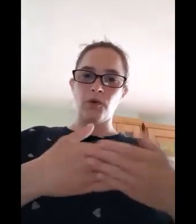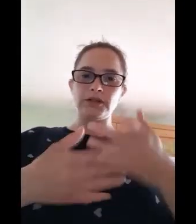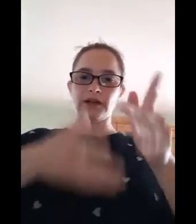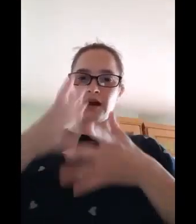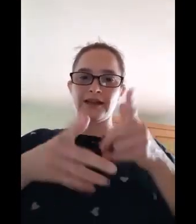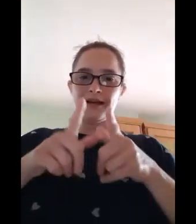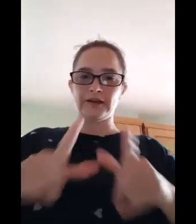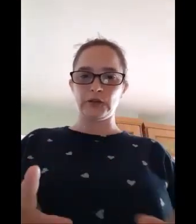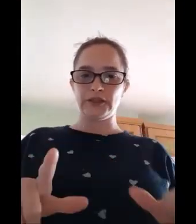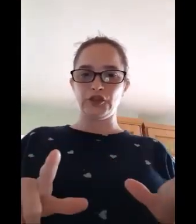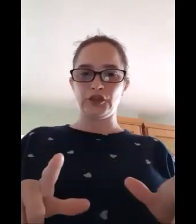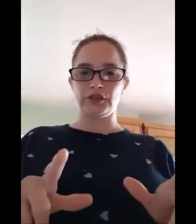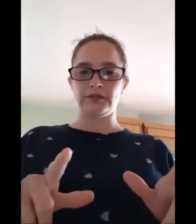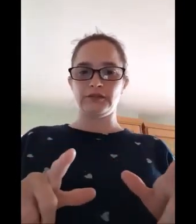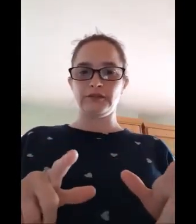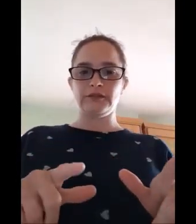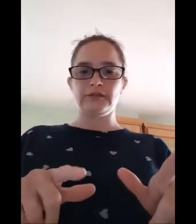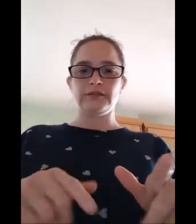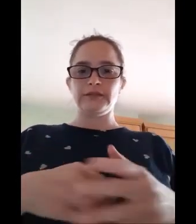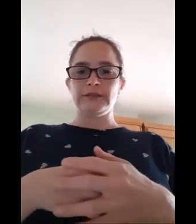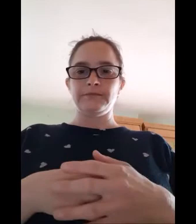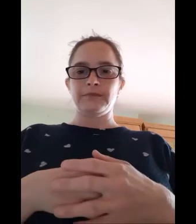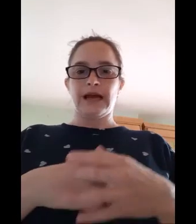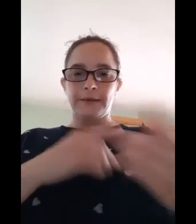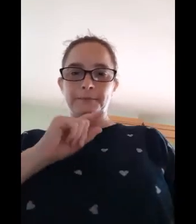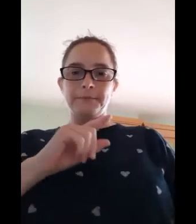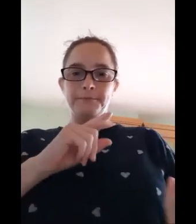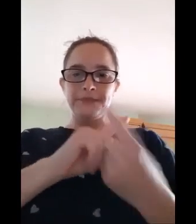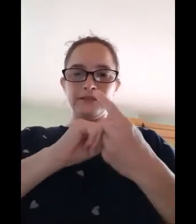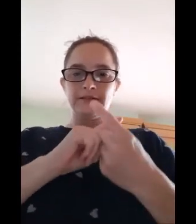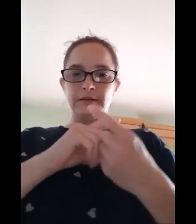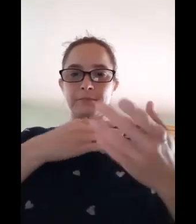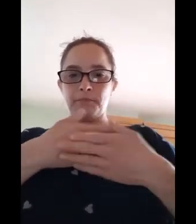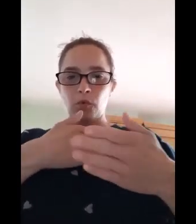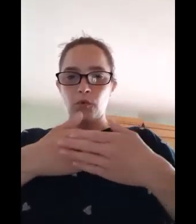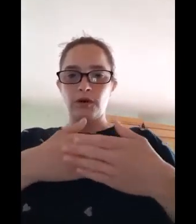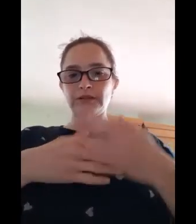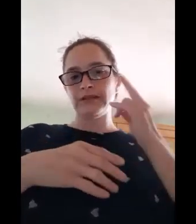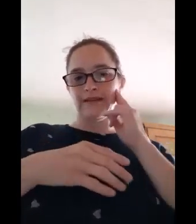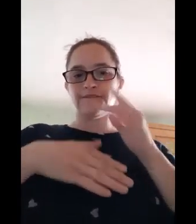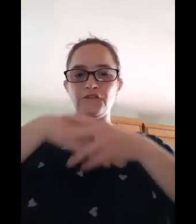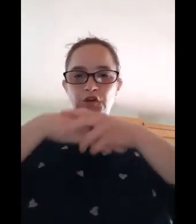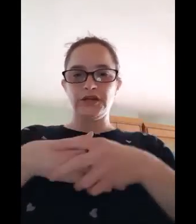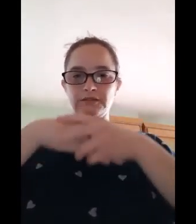sign language and meet more deaf friends.